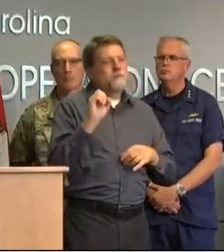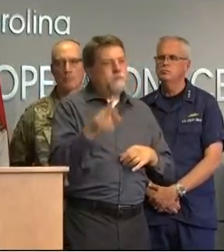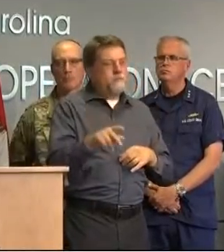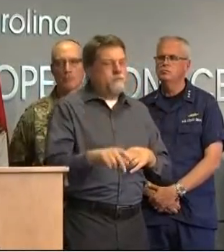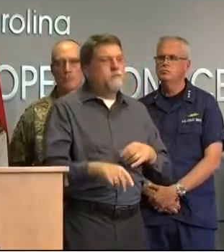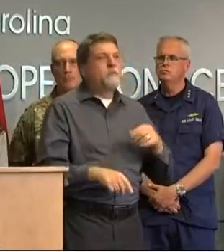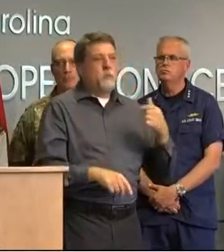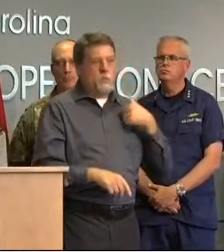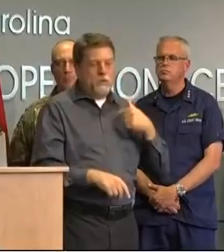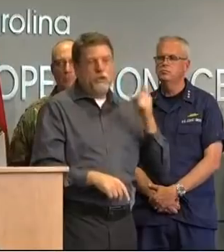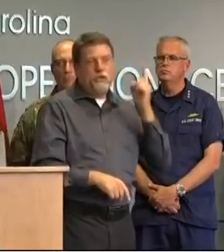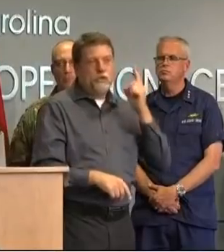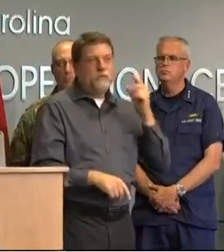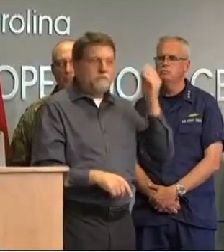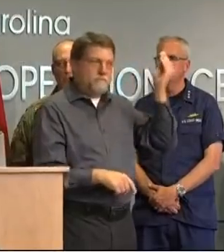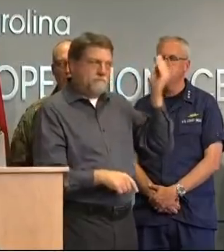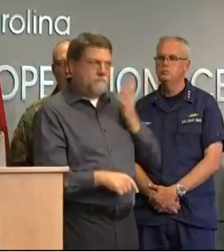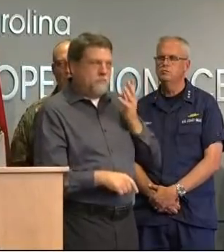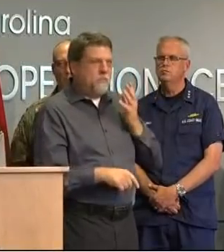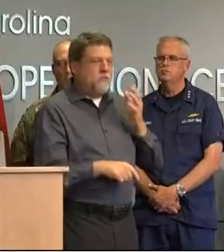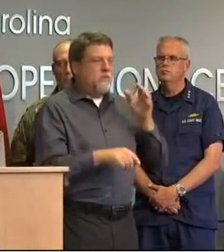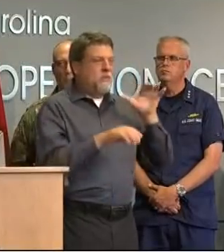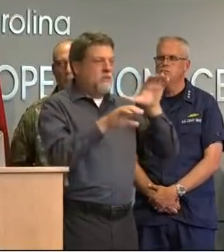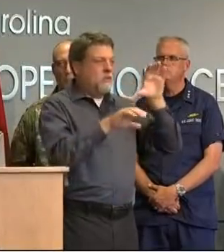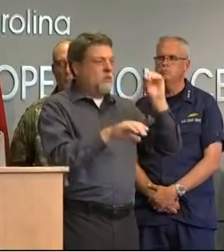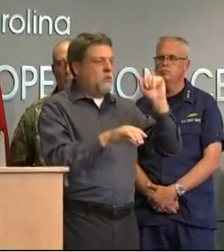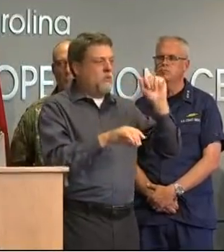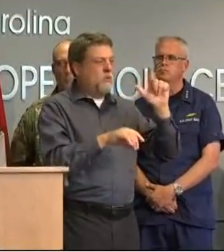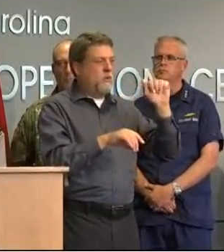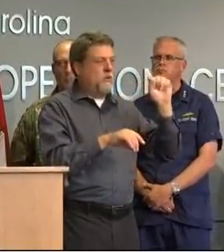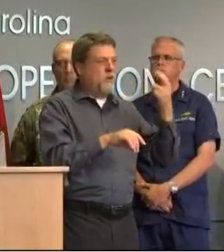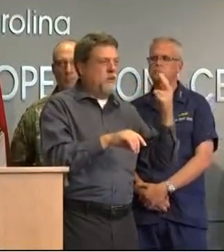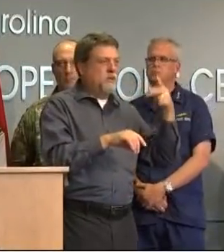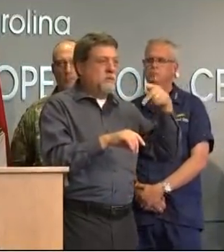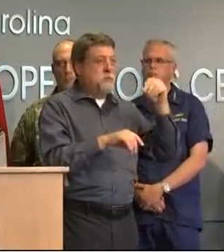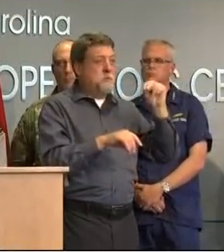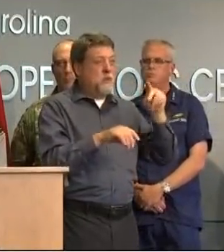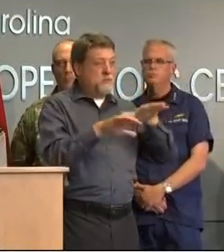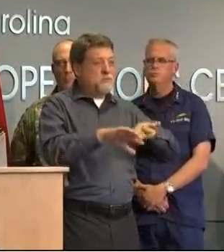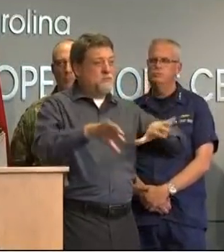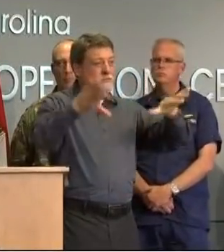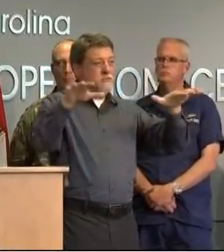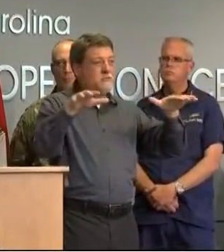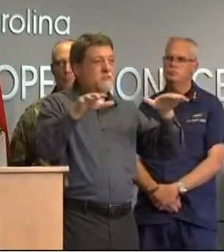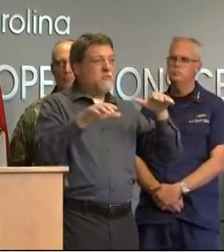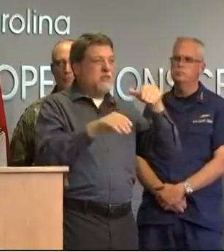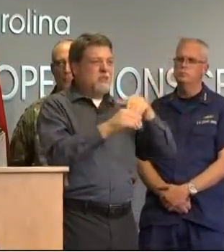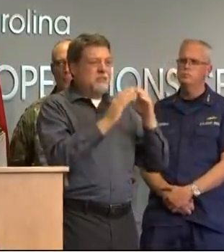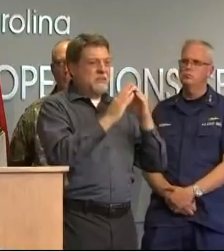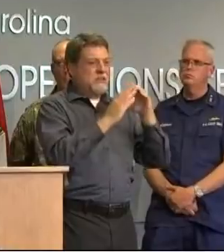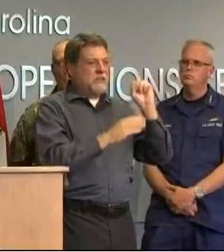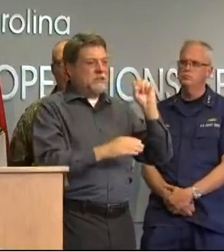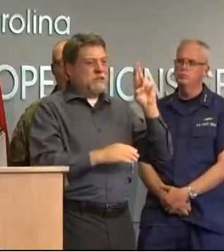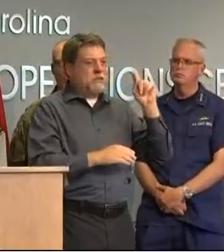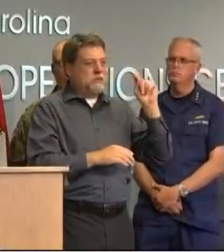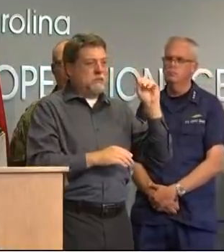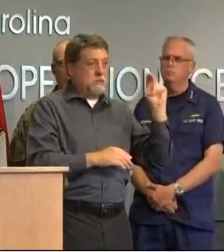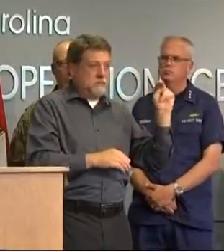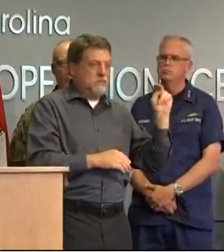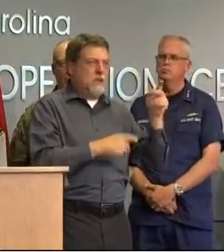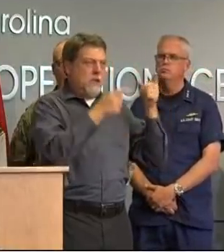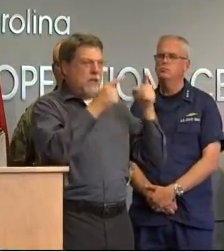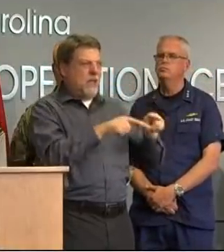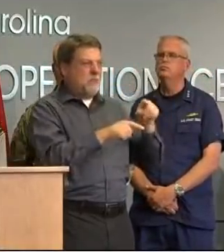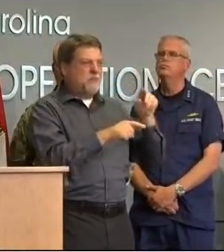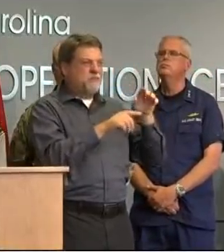in this line to coal ash pond at sutton and i know our department